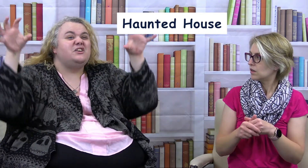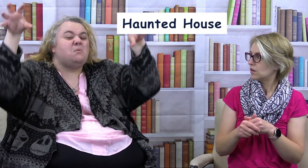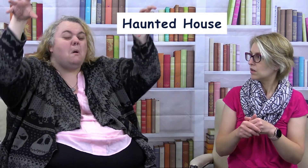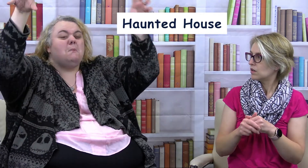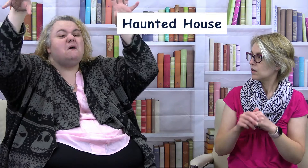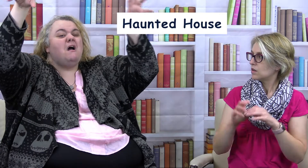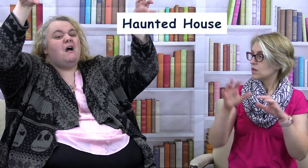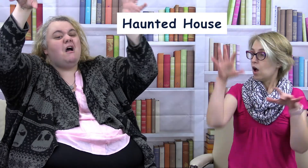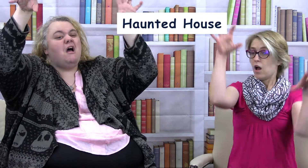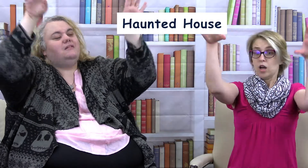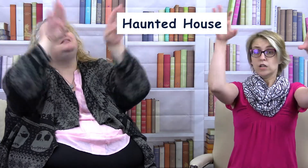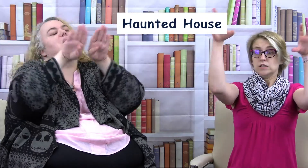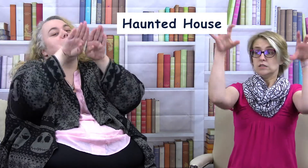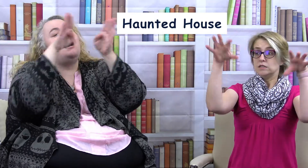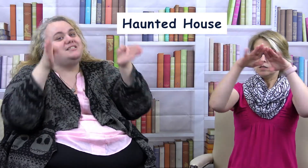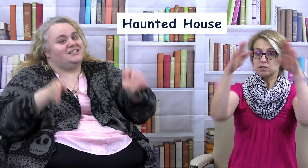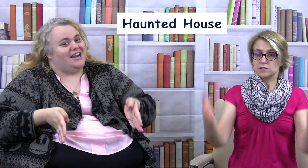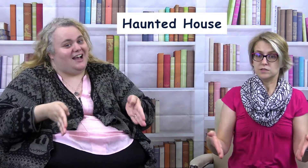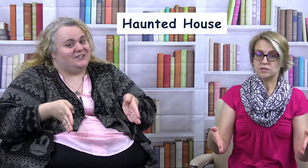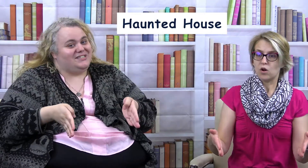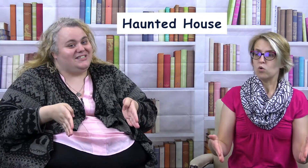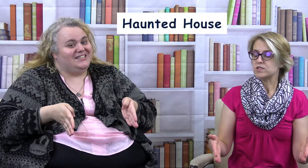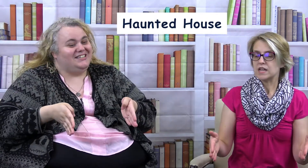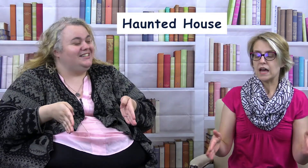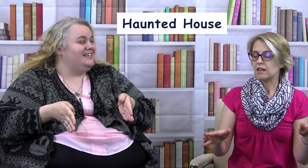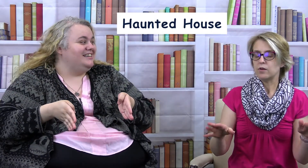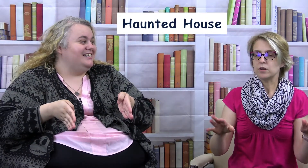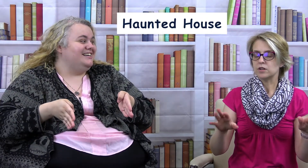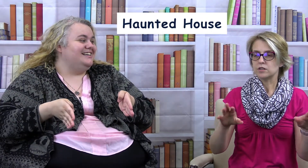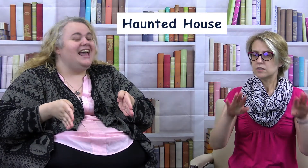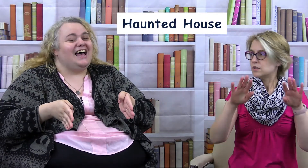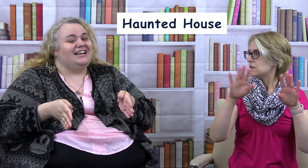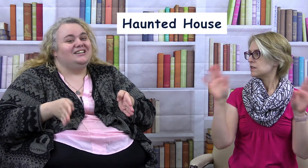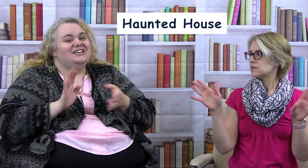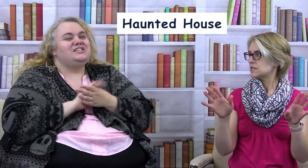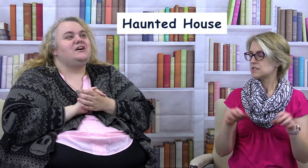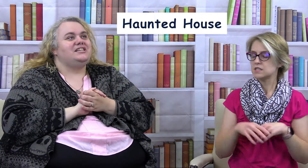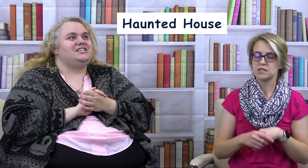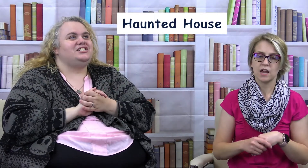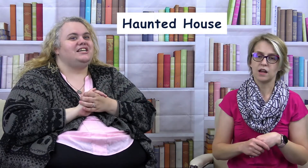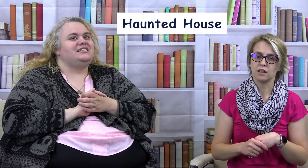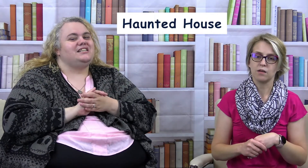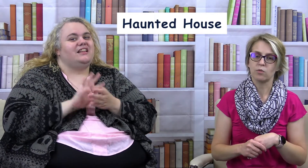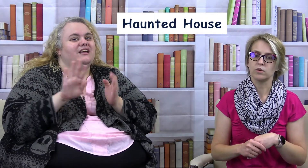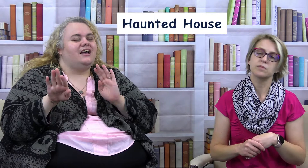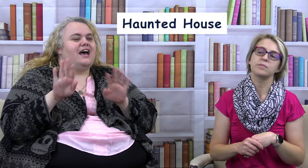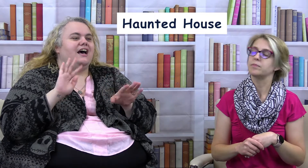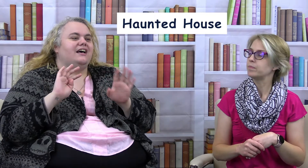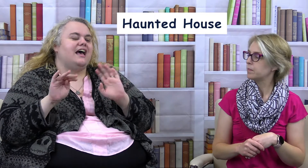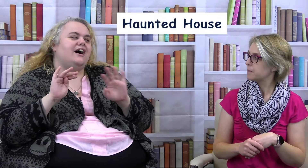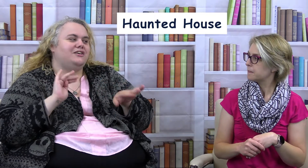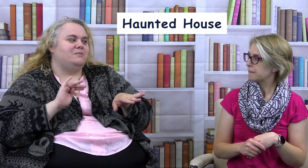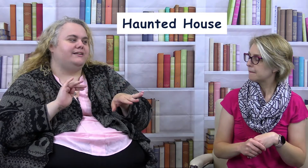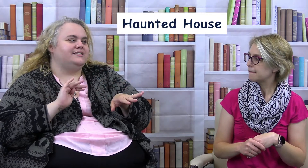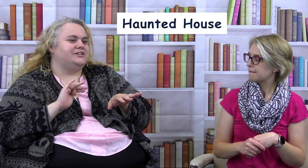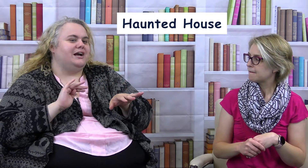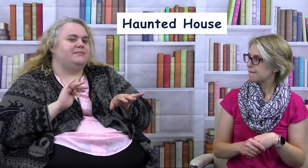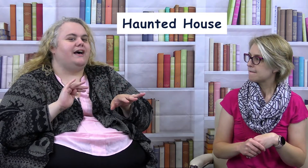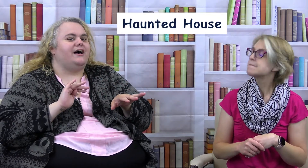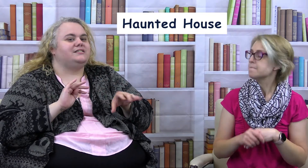do monster house. Oh stay out of that one. Yeah. So it's just the how you want to describe the house.